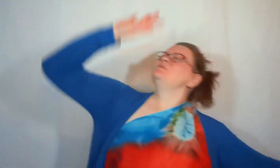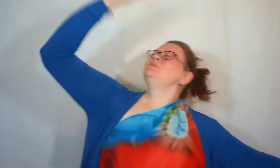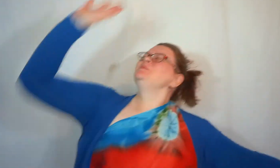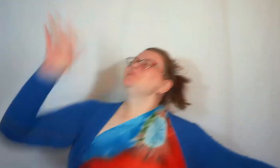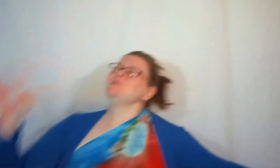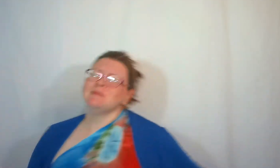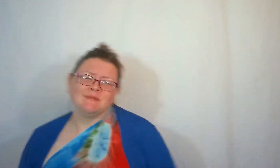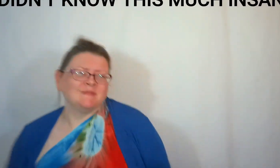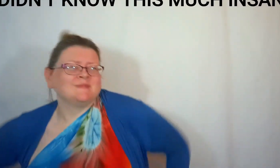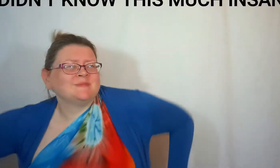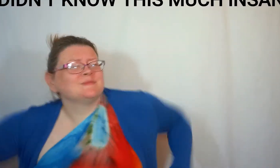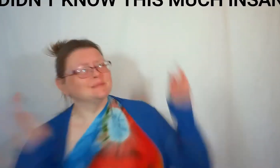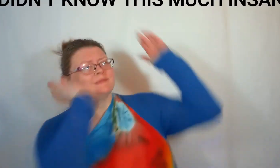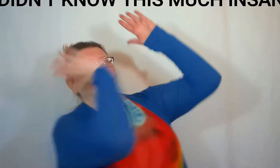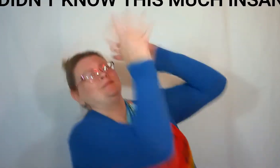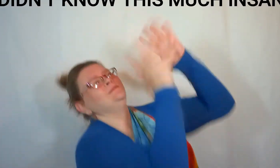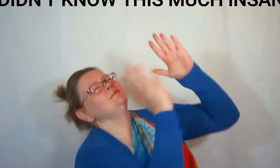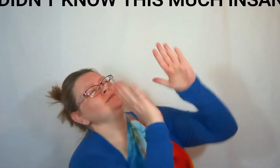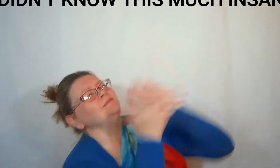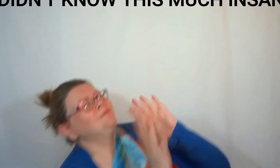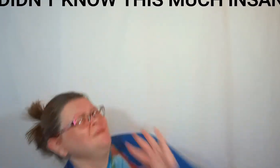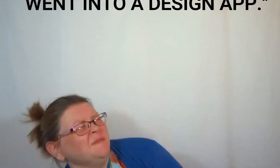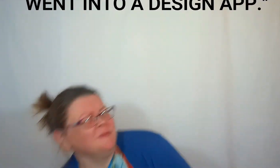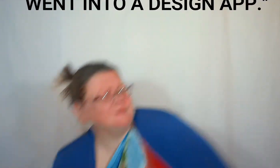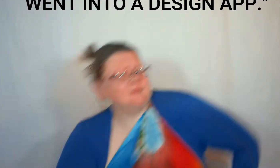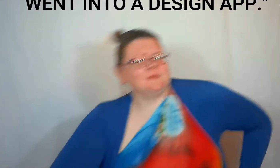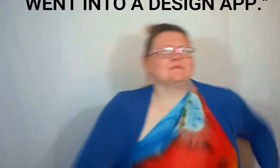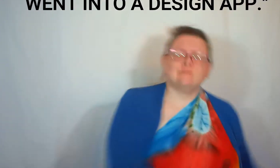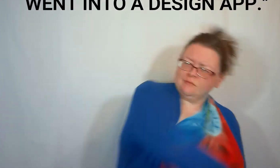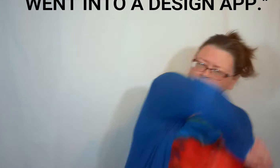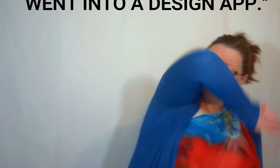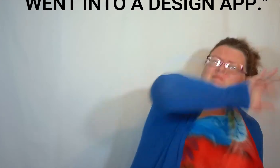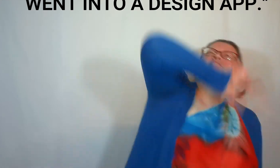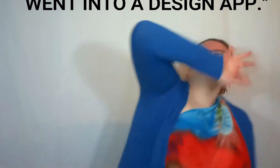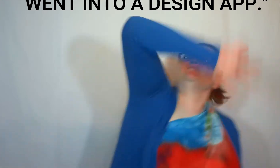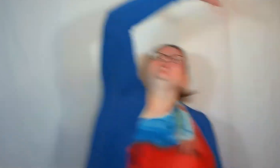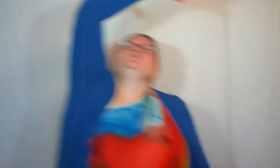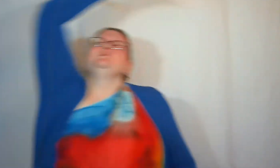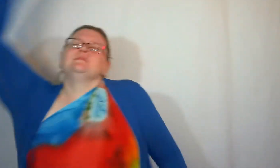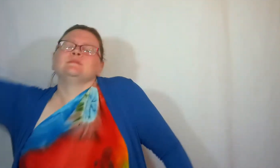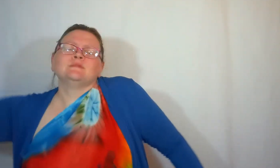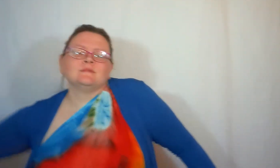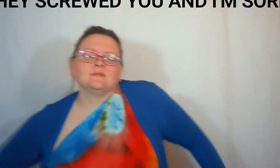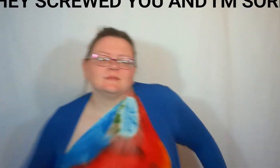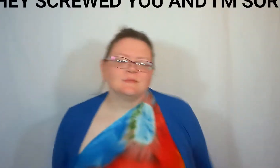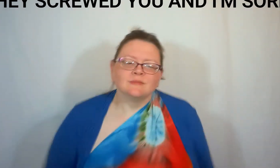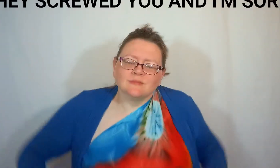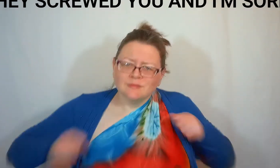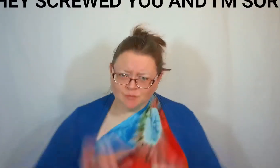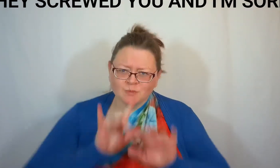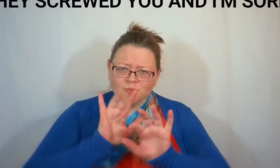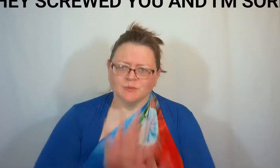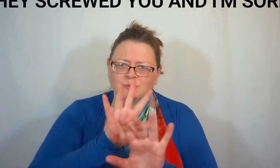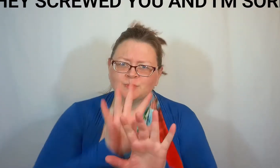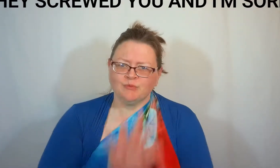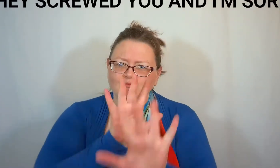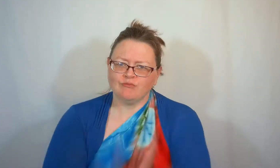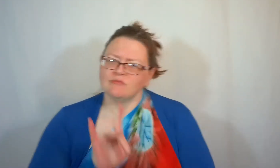the wind Let the walls crack, cause it lets them run in Let them drag you through hell,